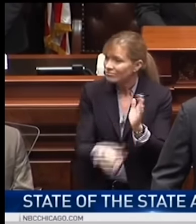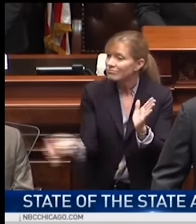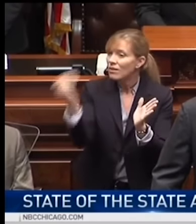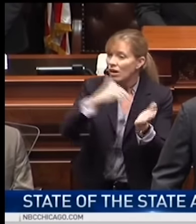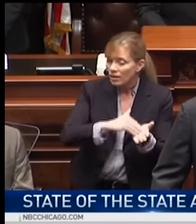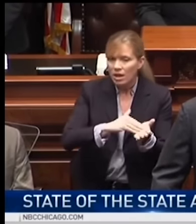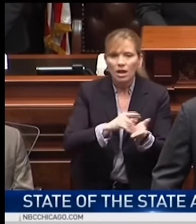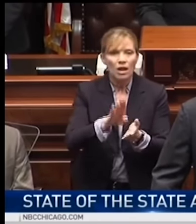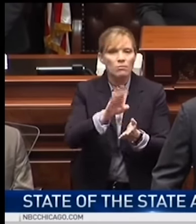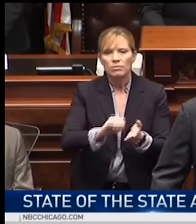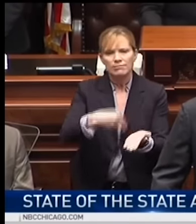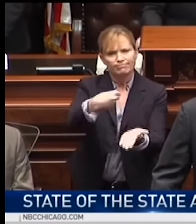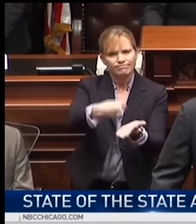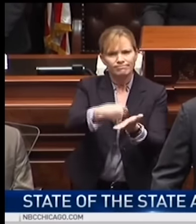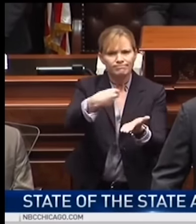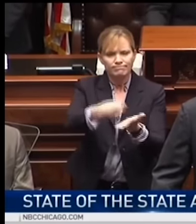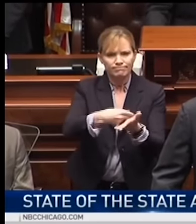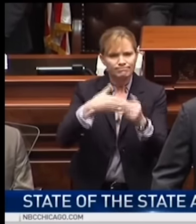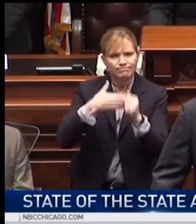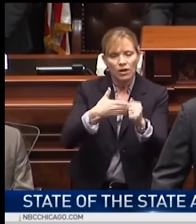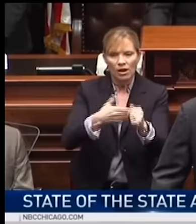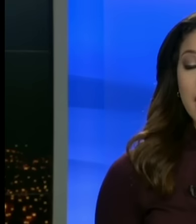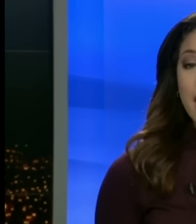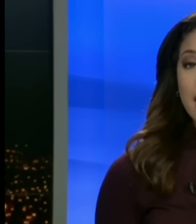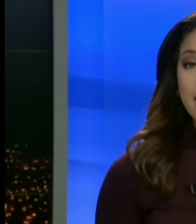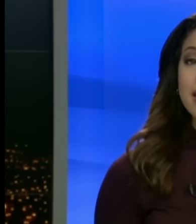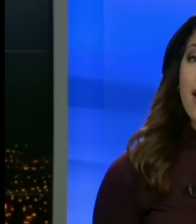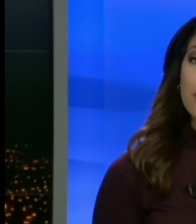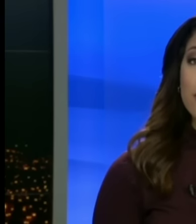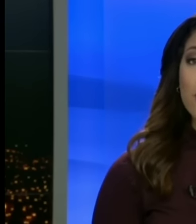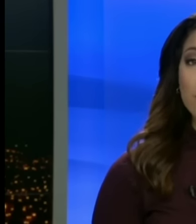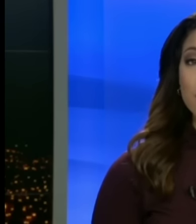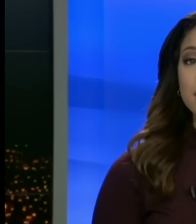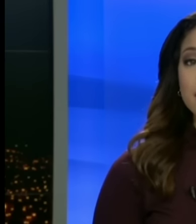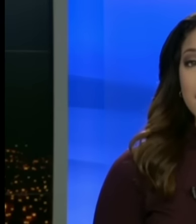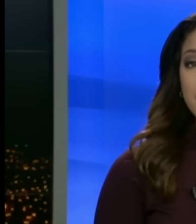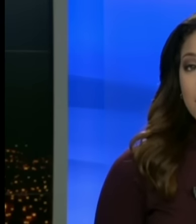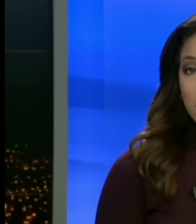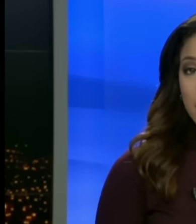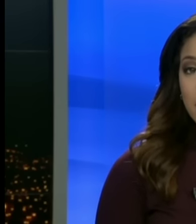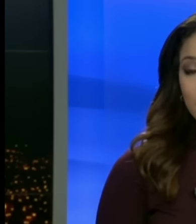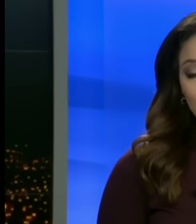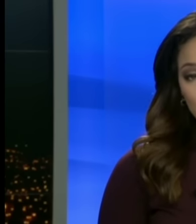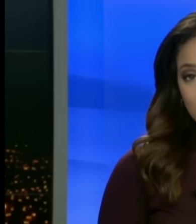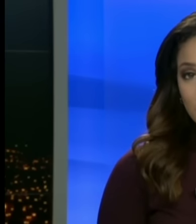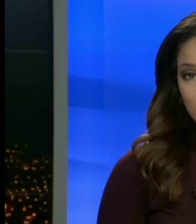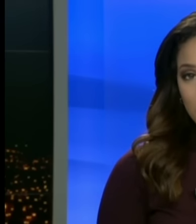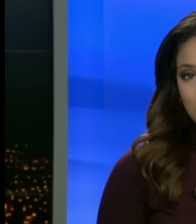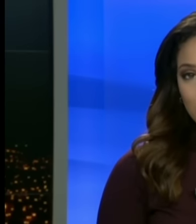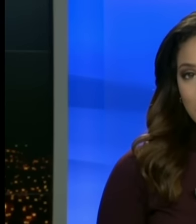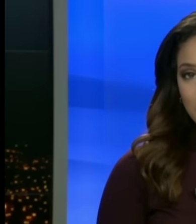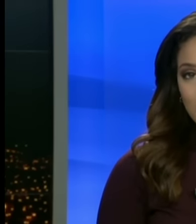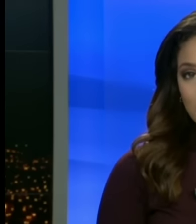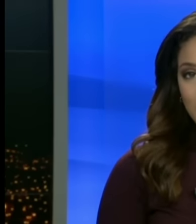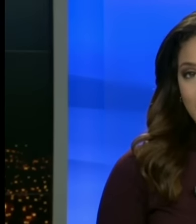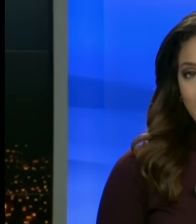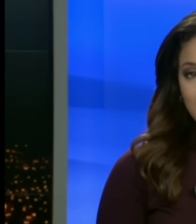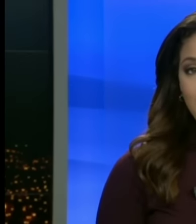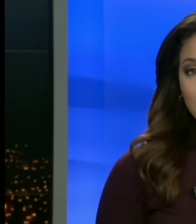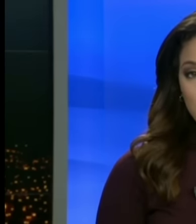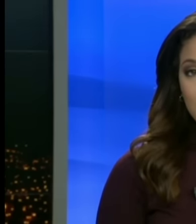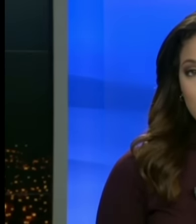again be the economic engine of the Midwest. He touted reforms in state government, improvements in transportation,